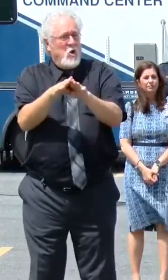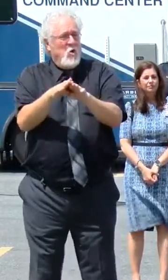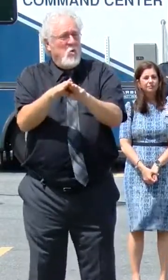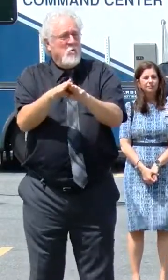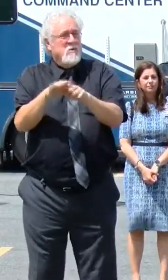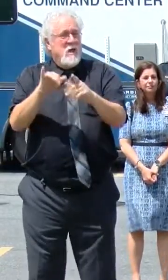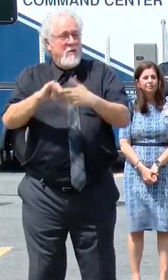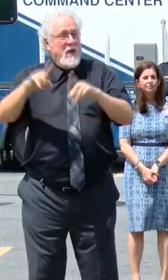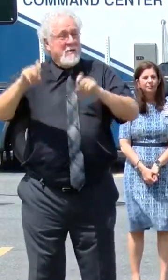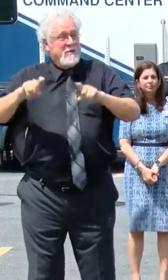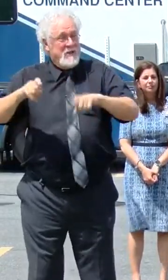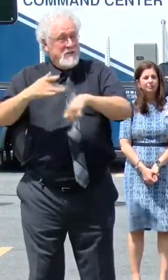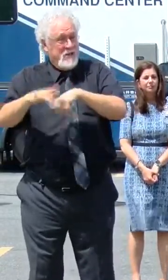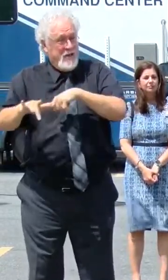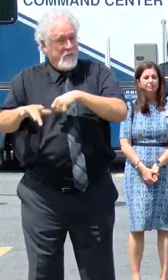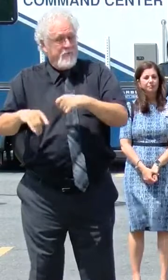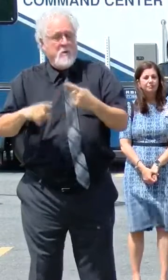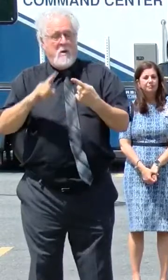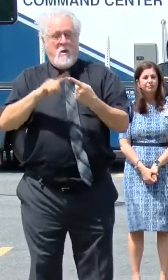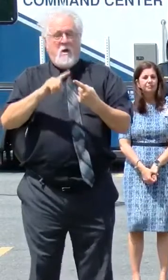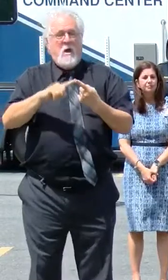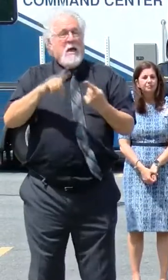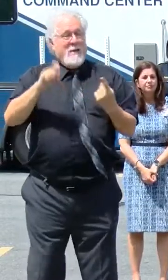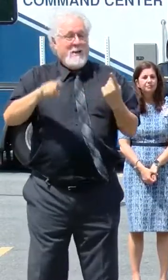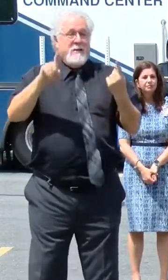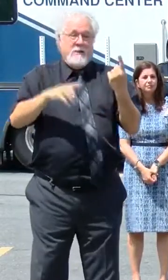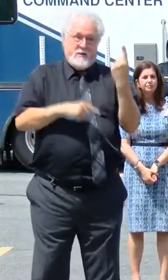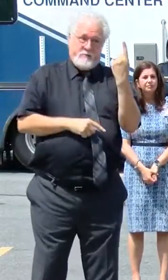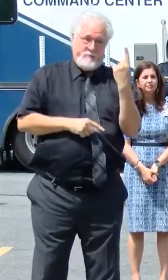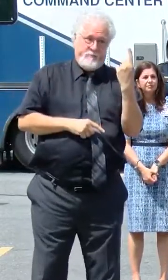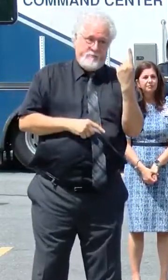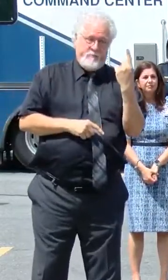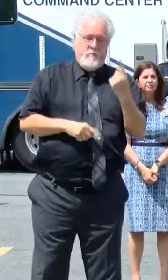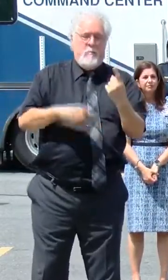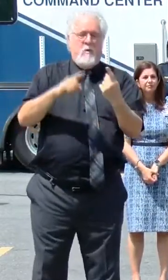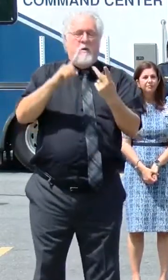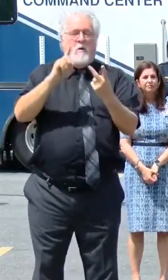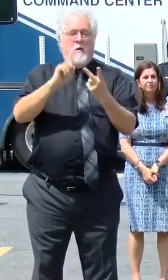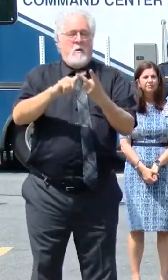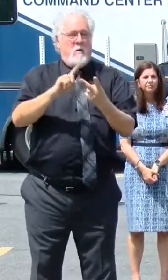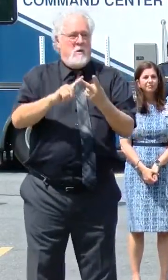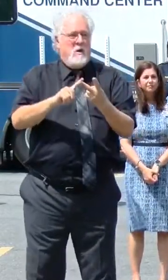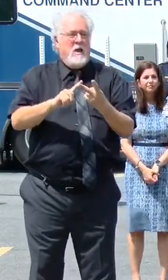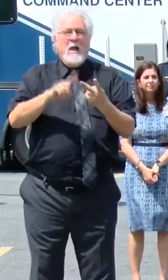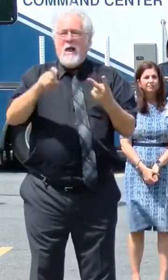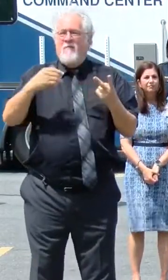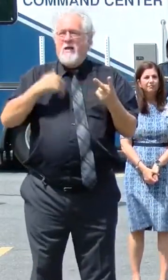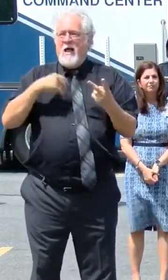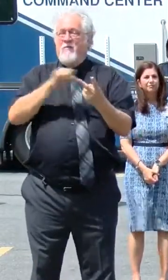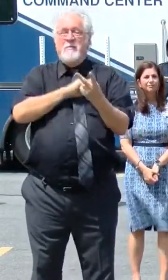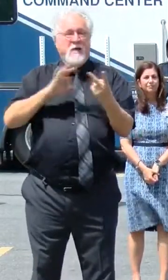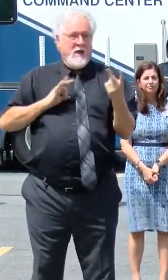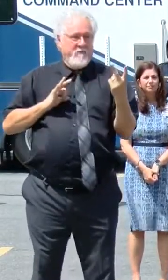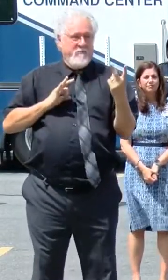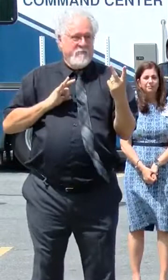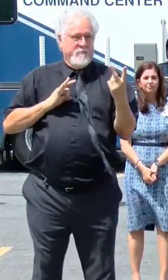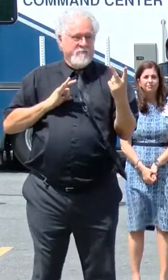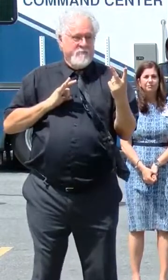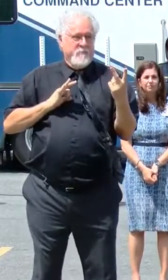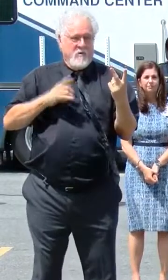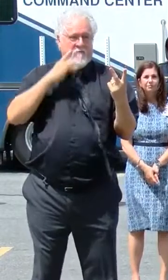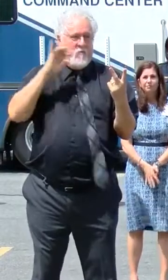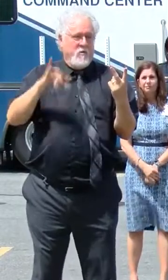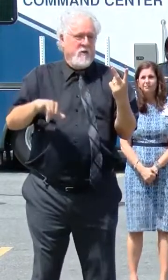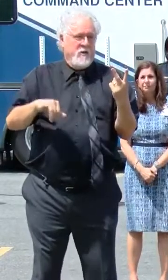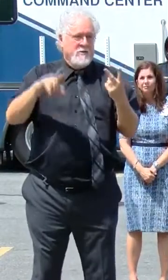testing gap. Number one, we need tests, right? Number two, you have to have staff to staff